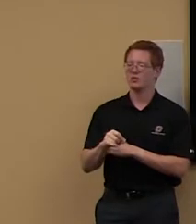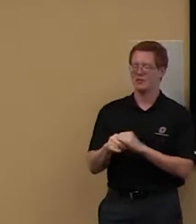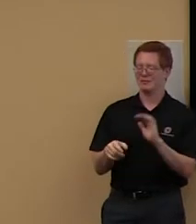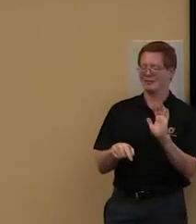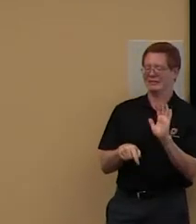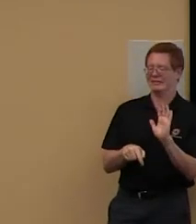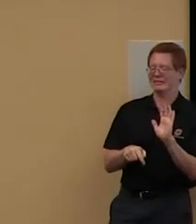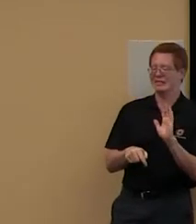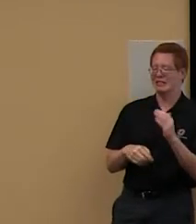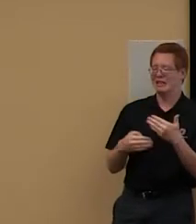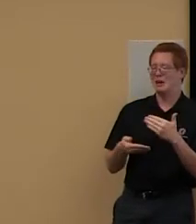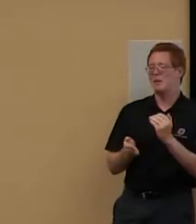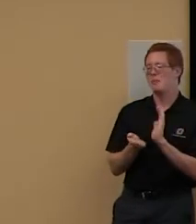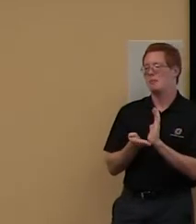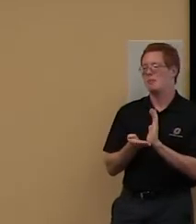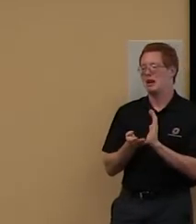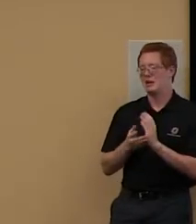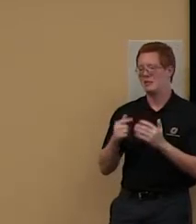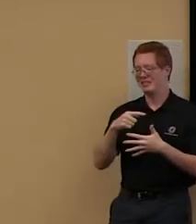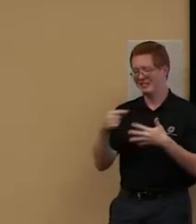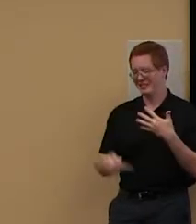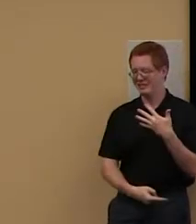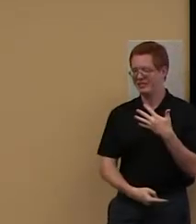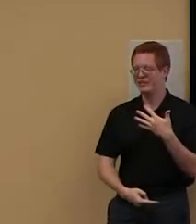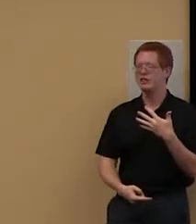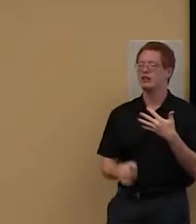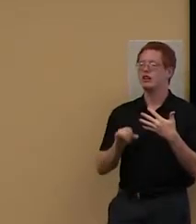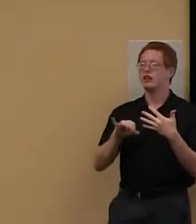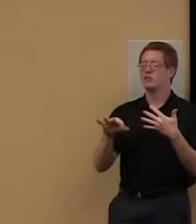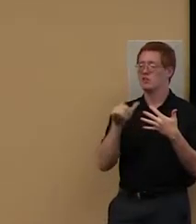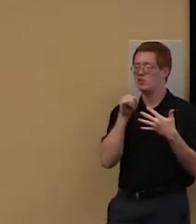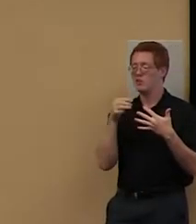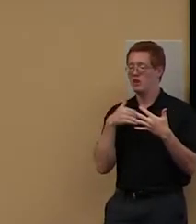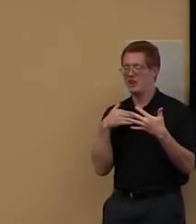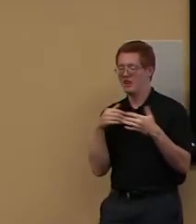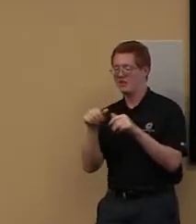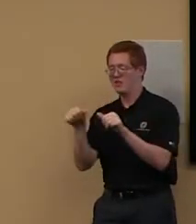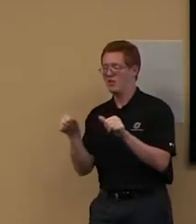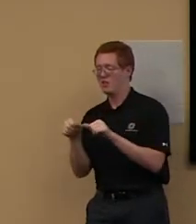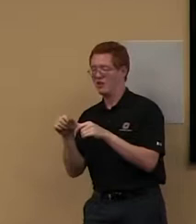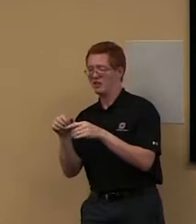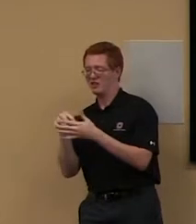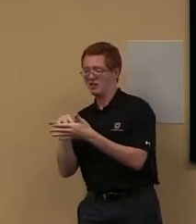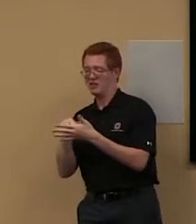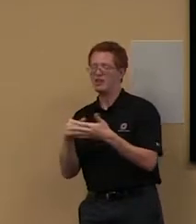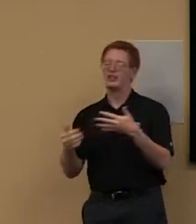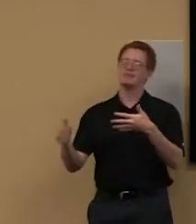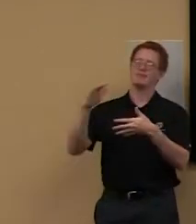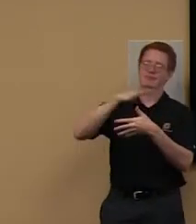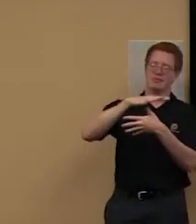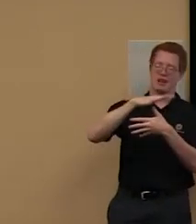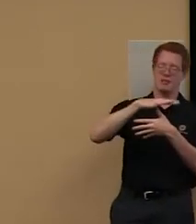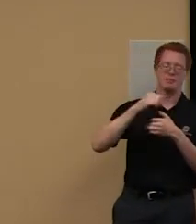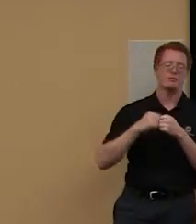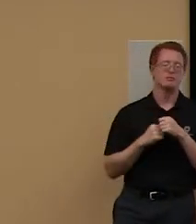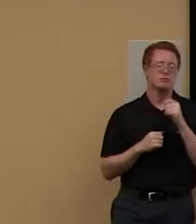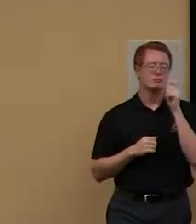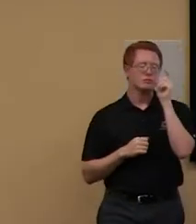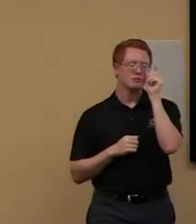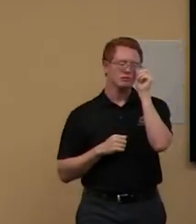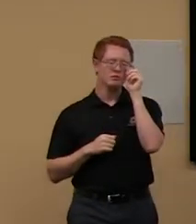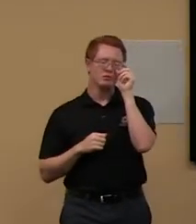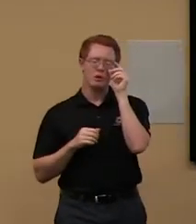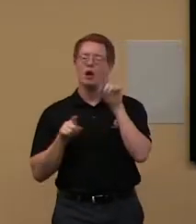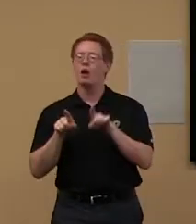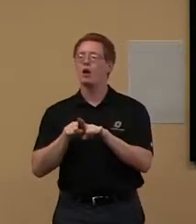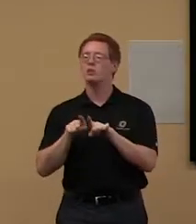Okay. The other, the other thing that is a great space for you, we do have study rooms here. And I don't know